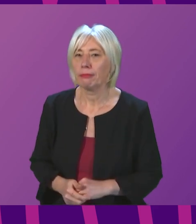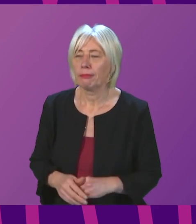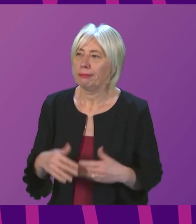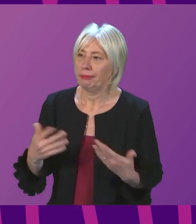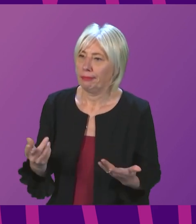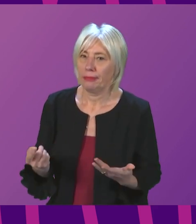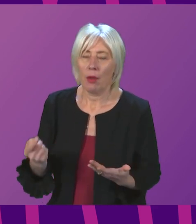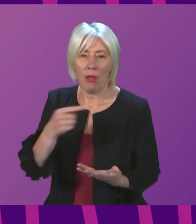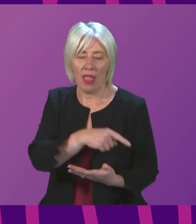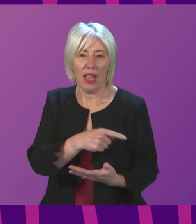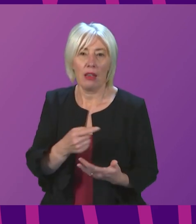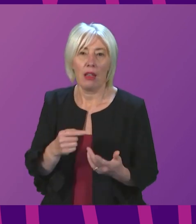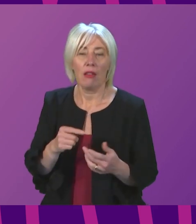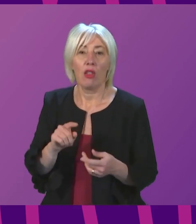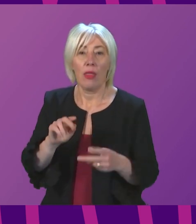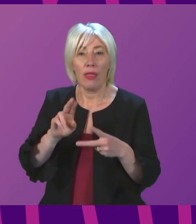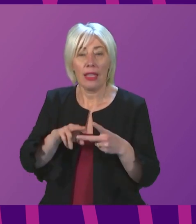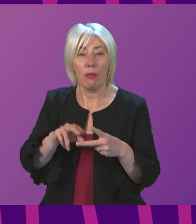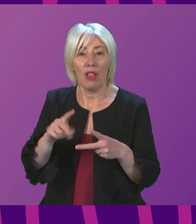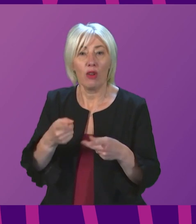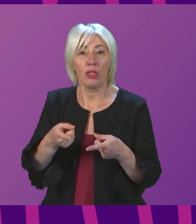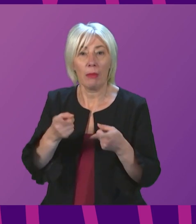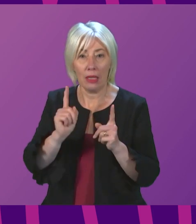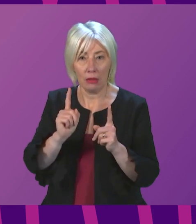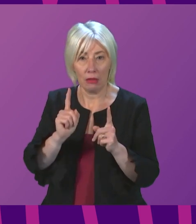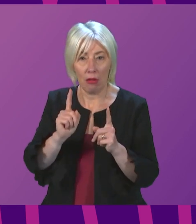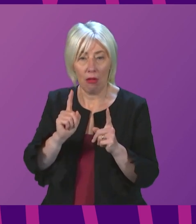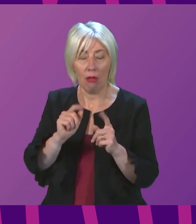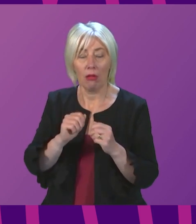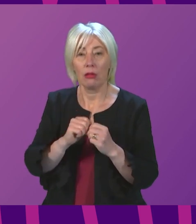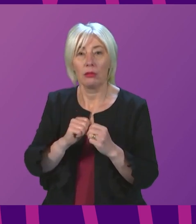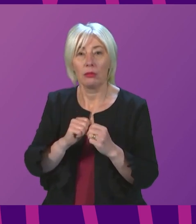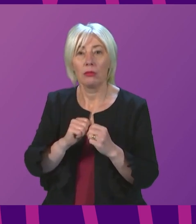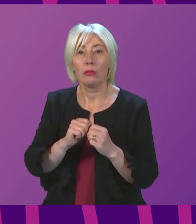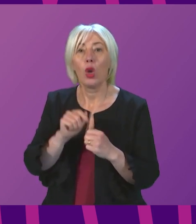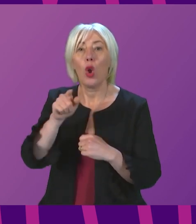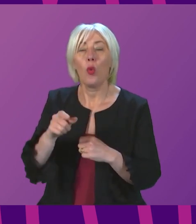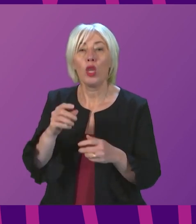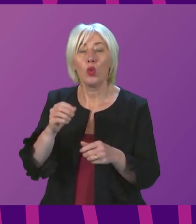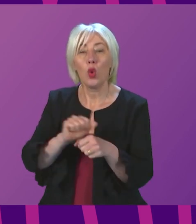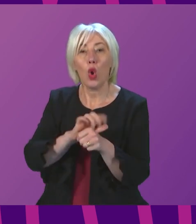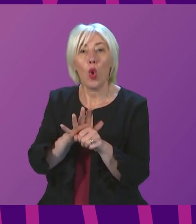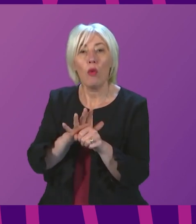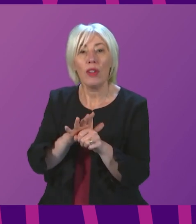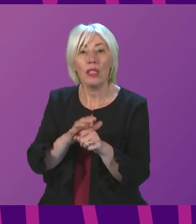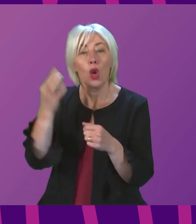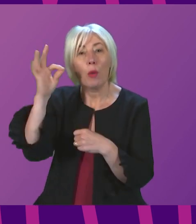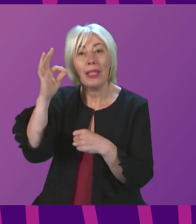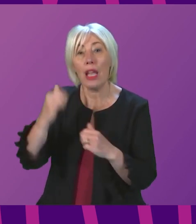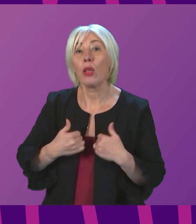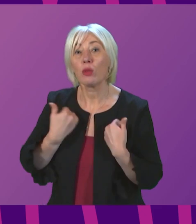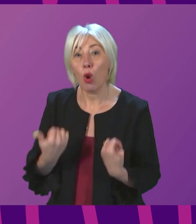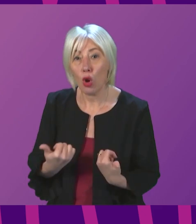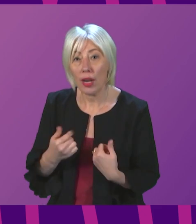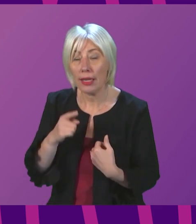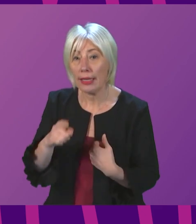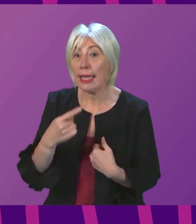side of the First Minister is the Deputy First Minister, who appeared before the Covid Committee this morning, and I'm